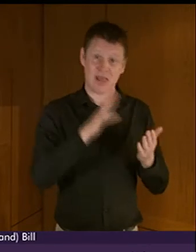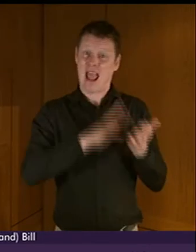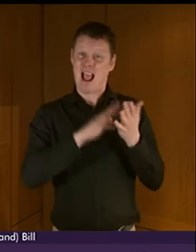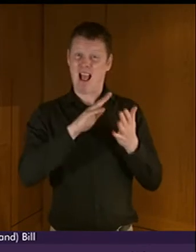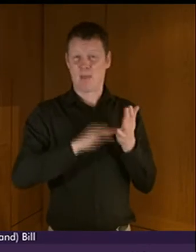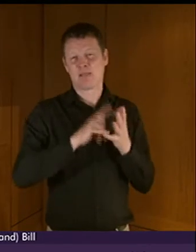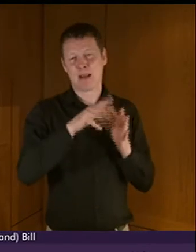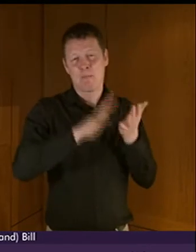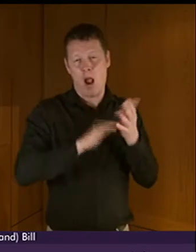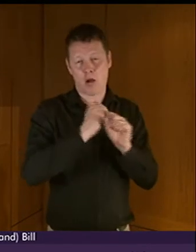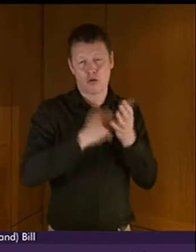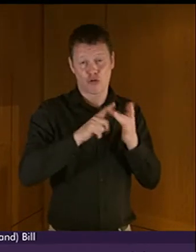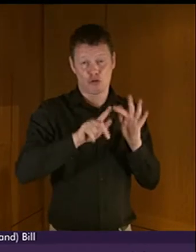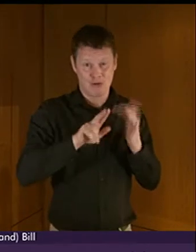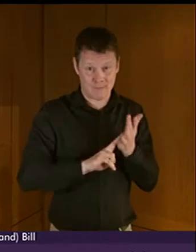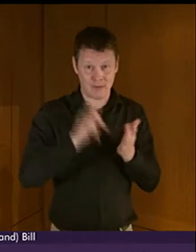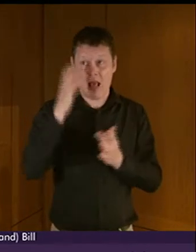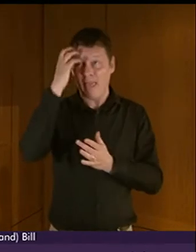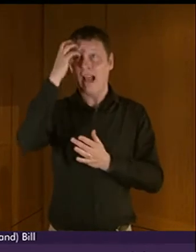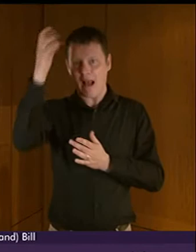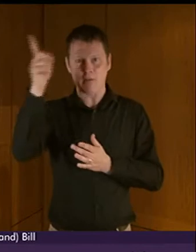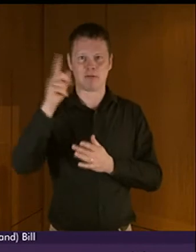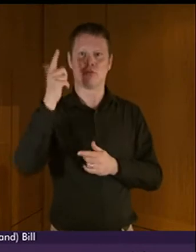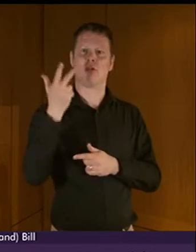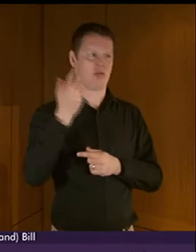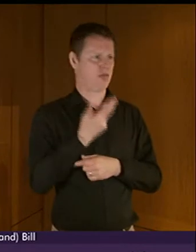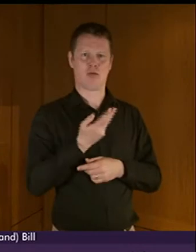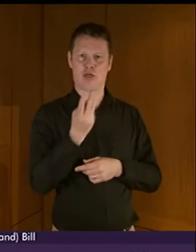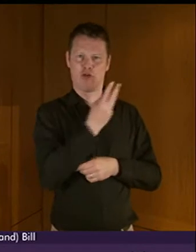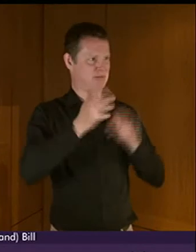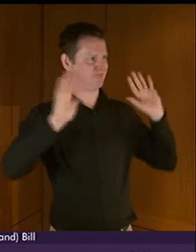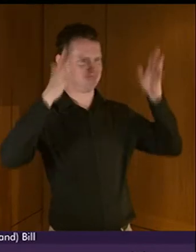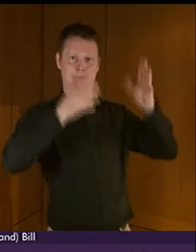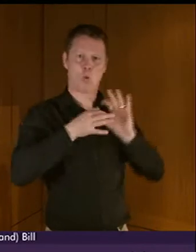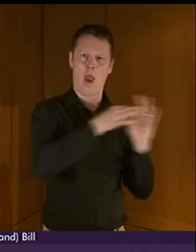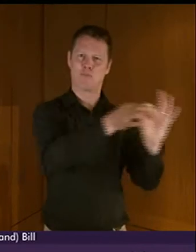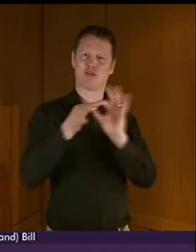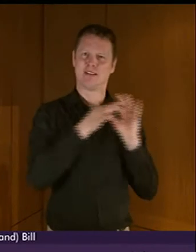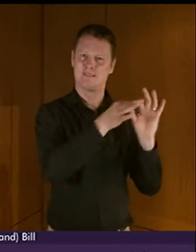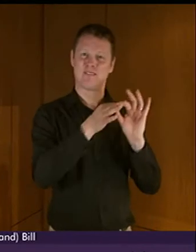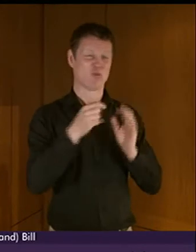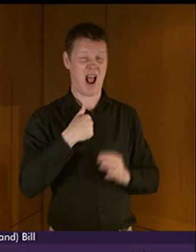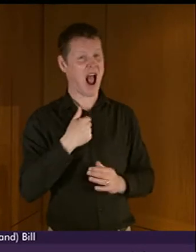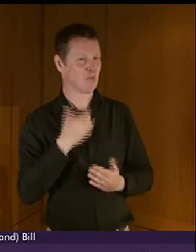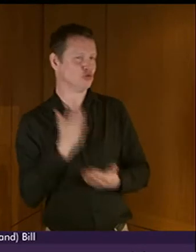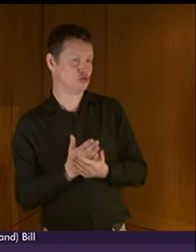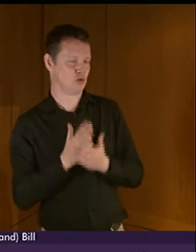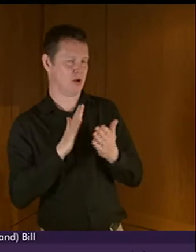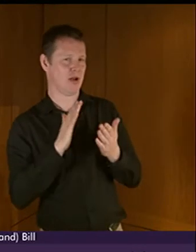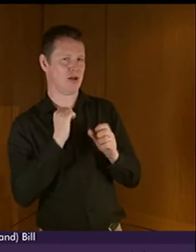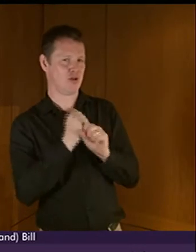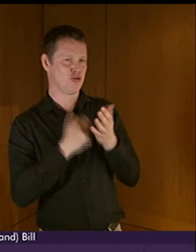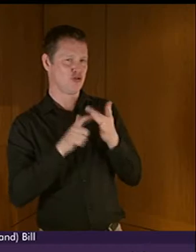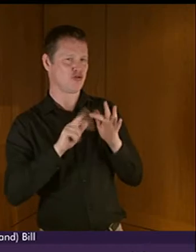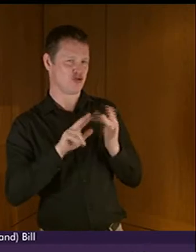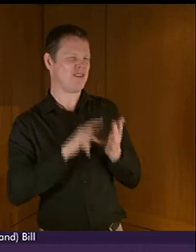for their collaborative approach to this bill. Continuing in that spirit, I am sure that Mark Griffin will be able to deliver a bill